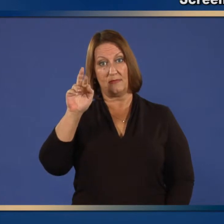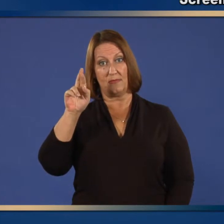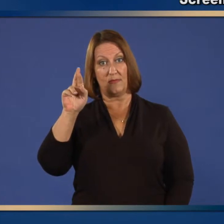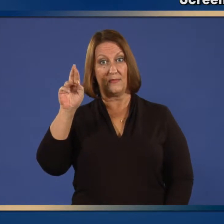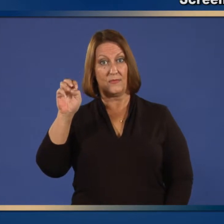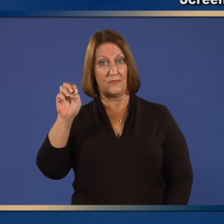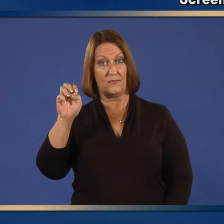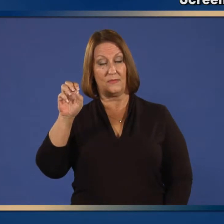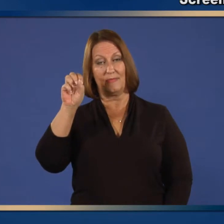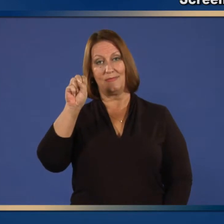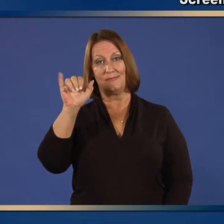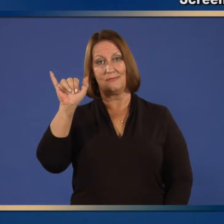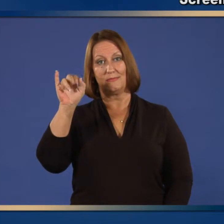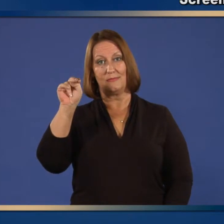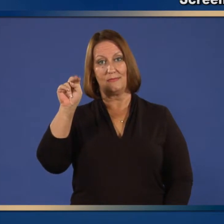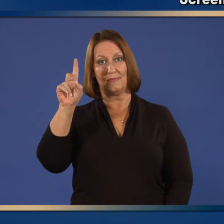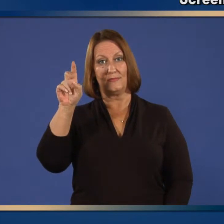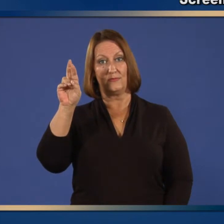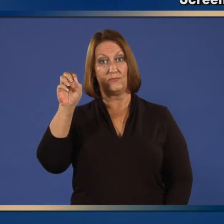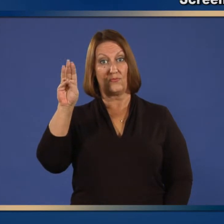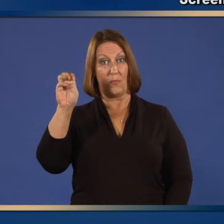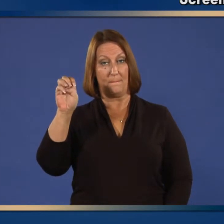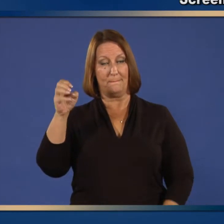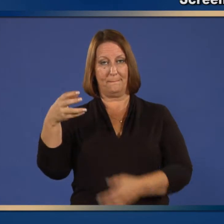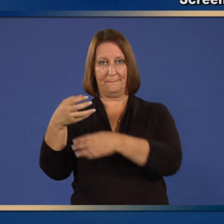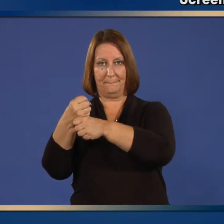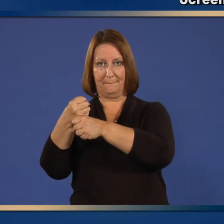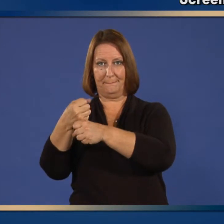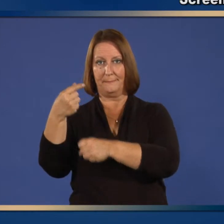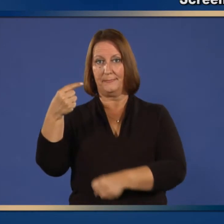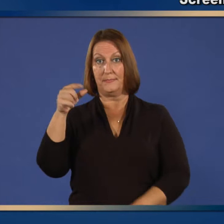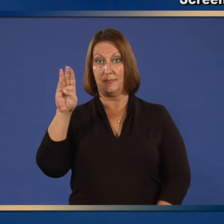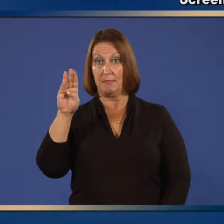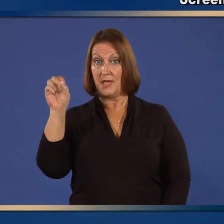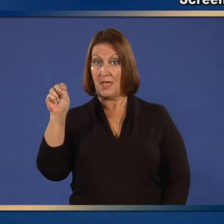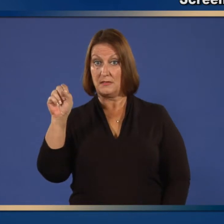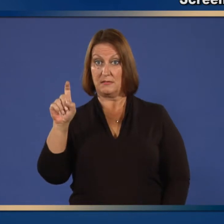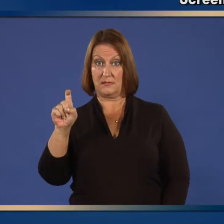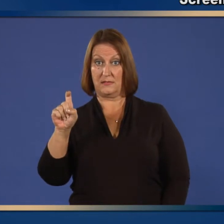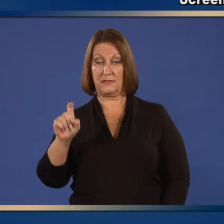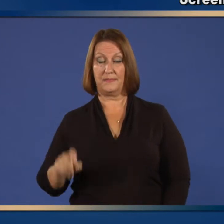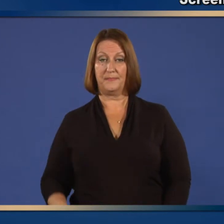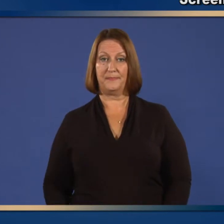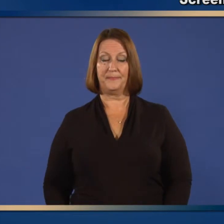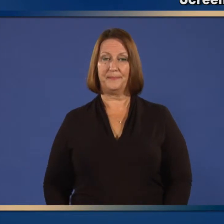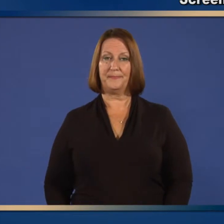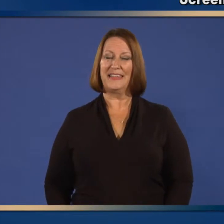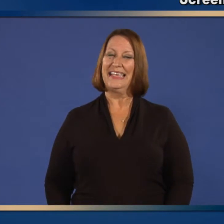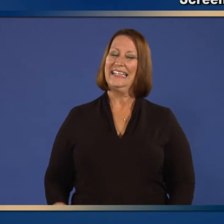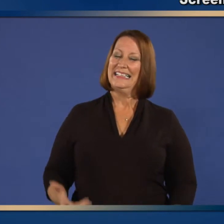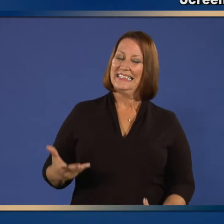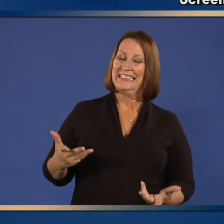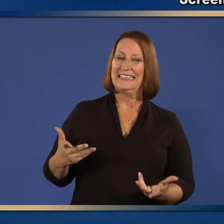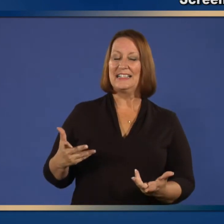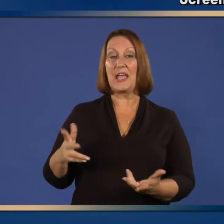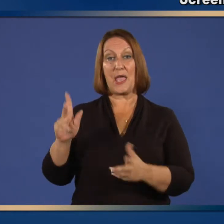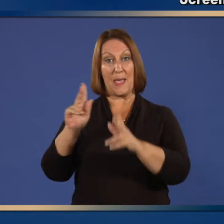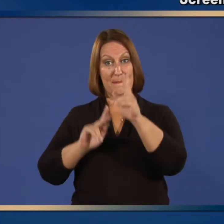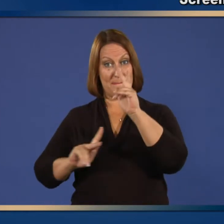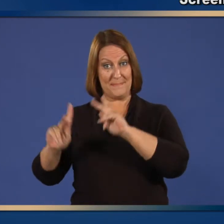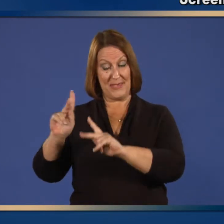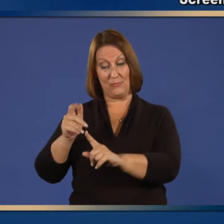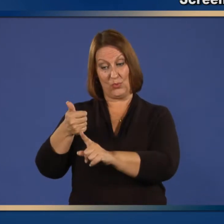vaccinating persons who are not at high risk for severe influenza complications, 19.